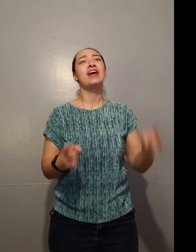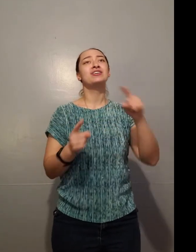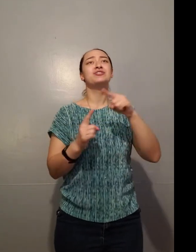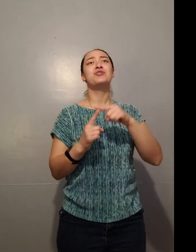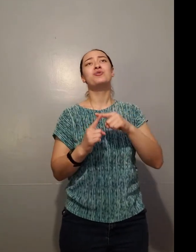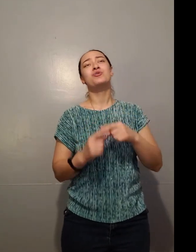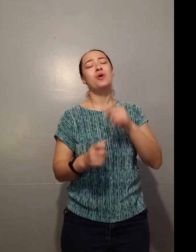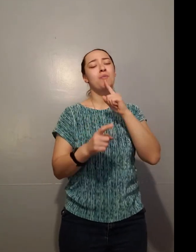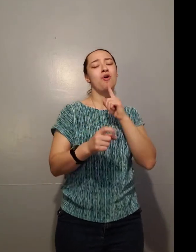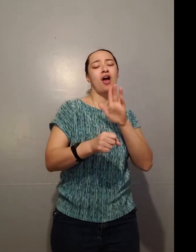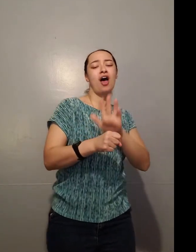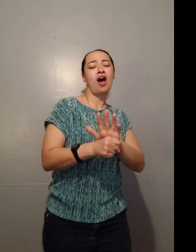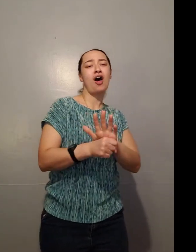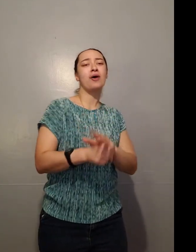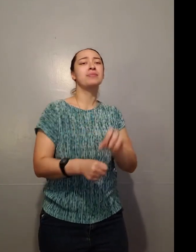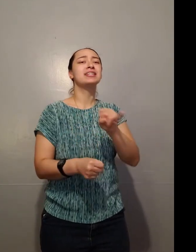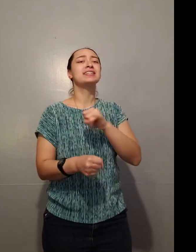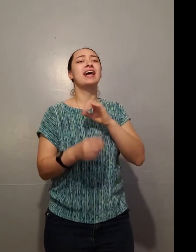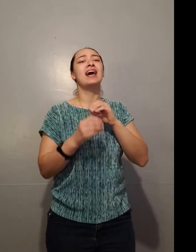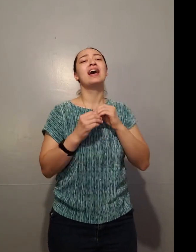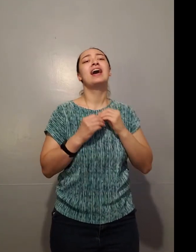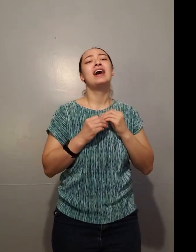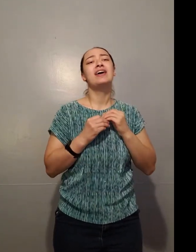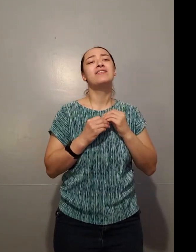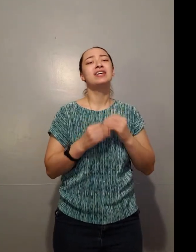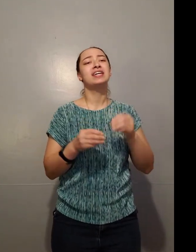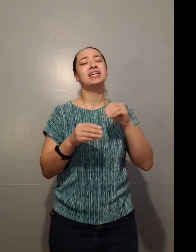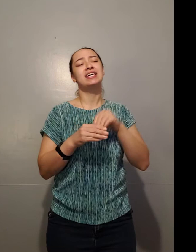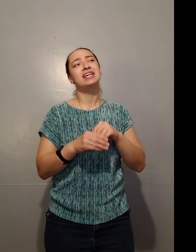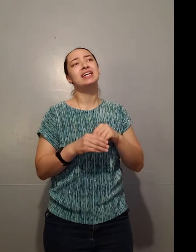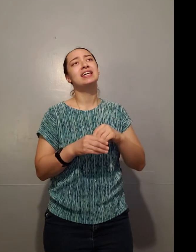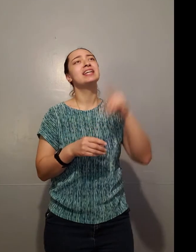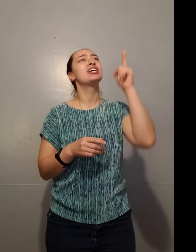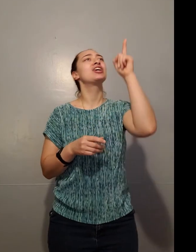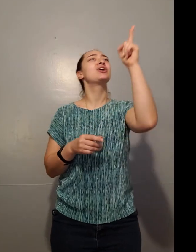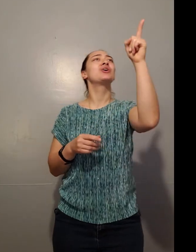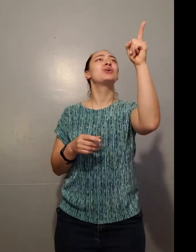to the promise I have in you.